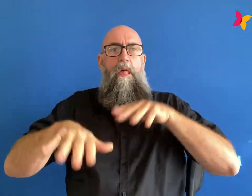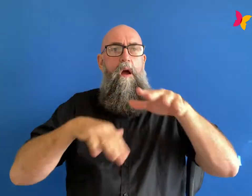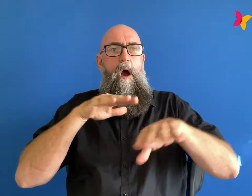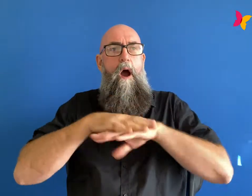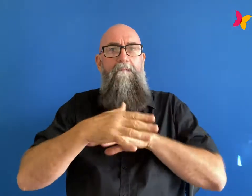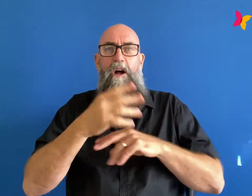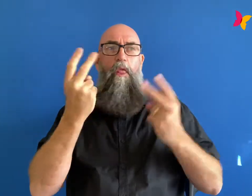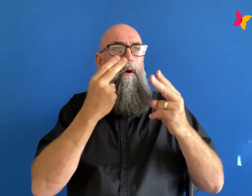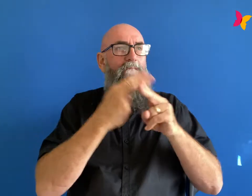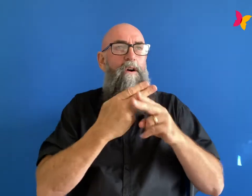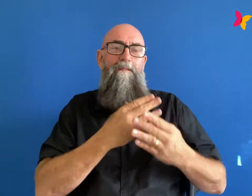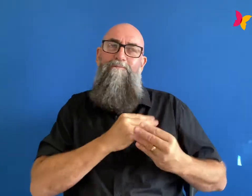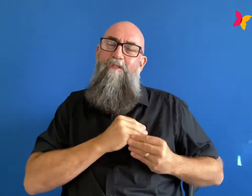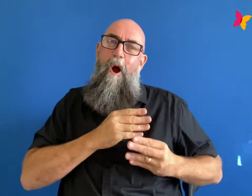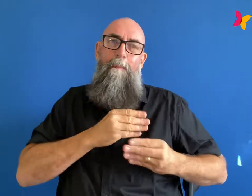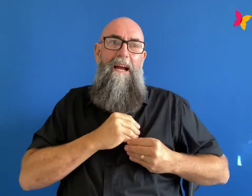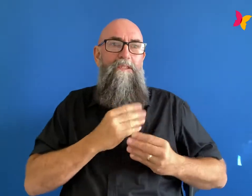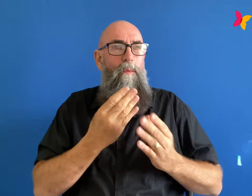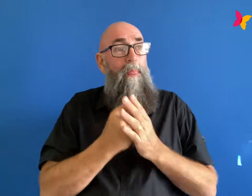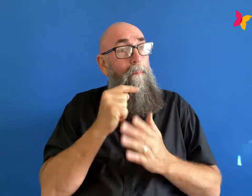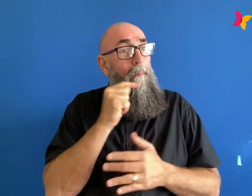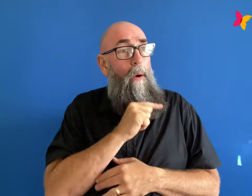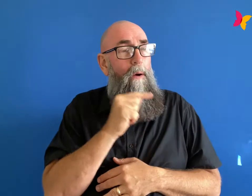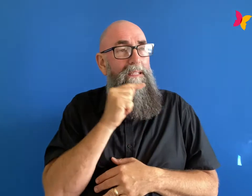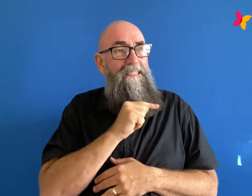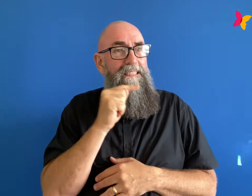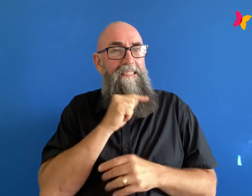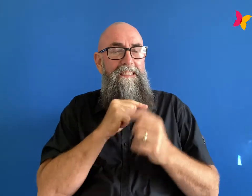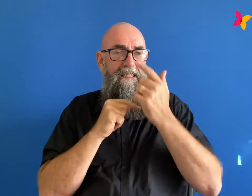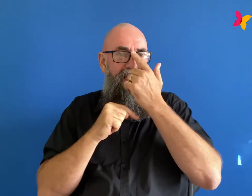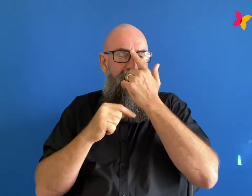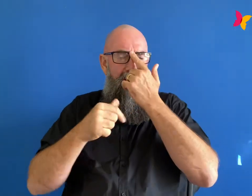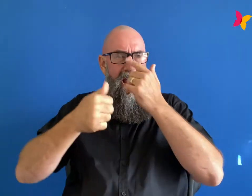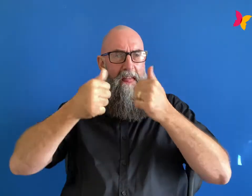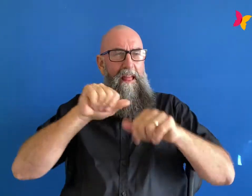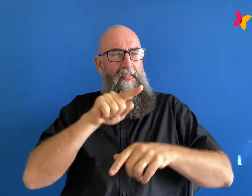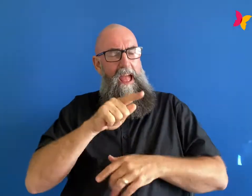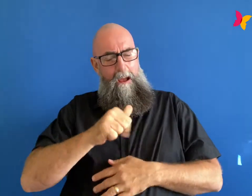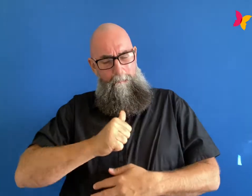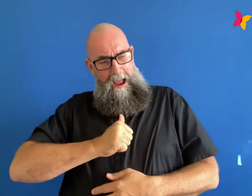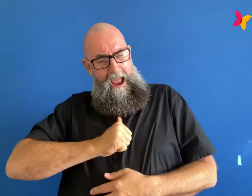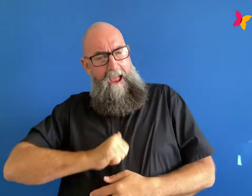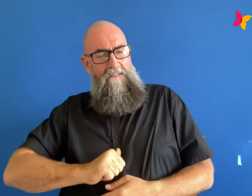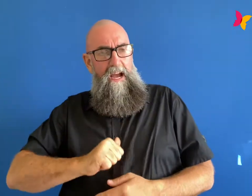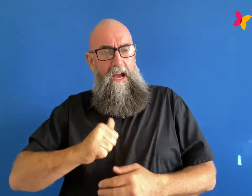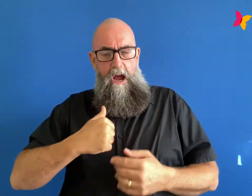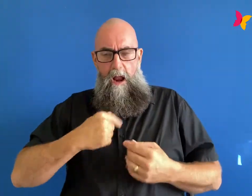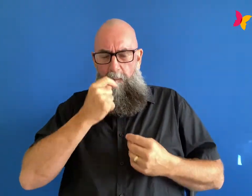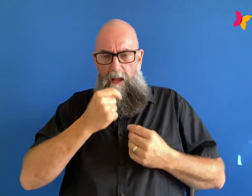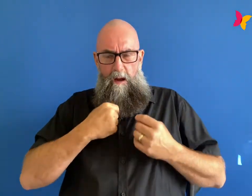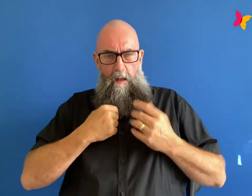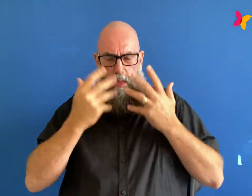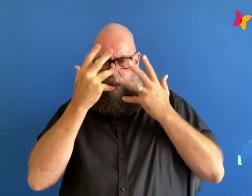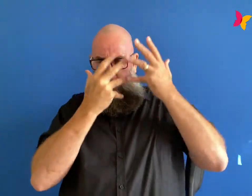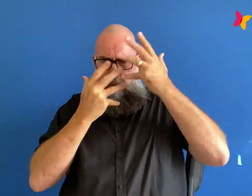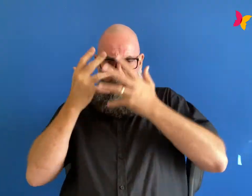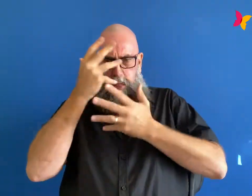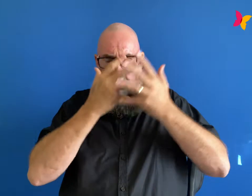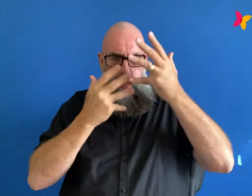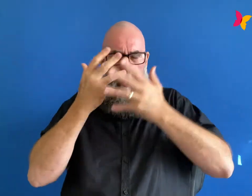it's just kind of that classic maladaptive behavior for when you can't quite deal with what's going on internally so you you distract yourself with